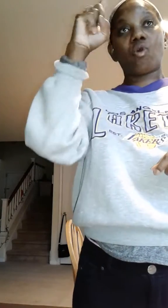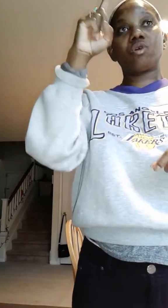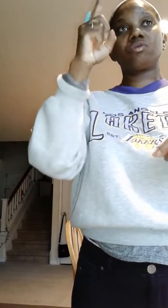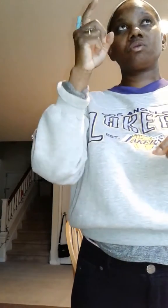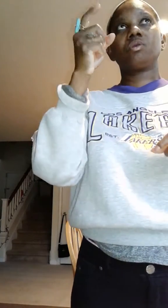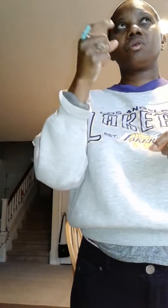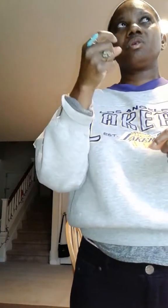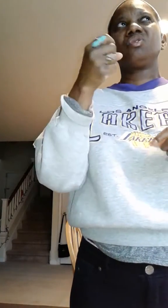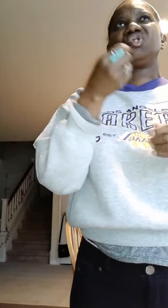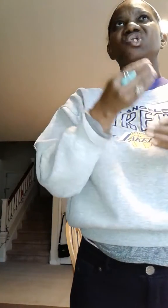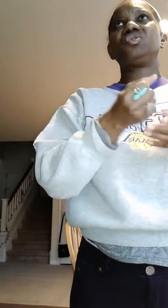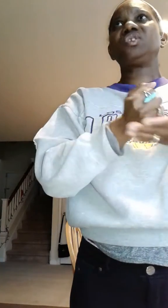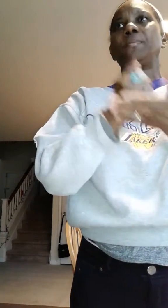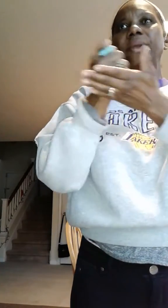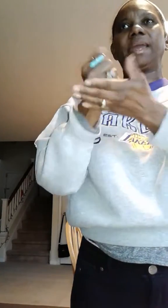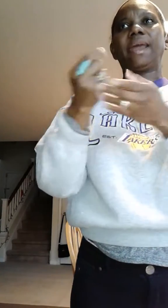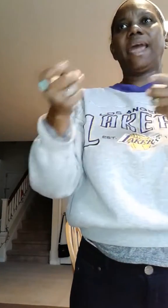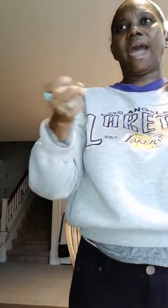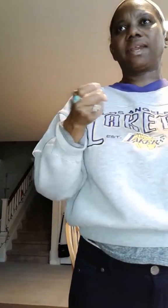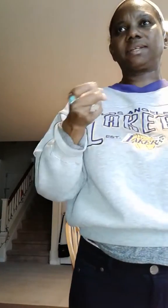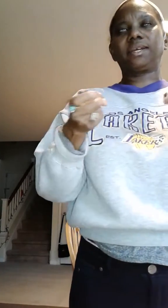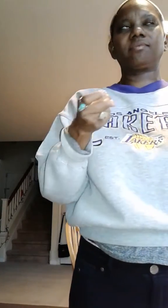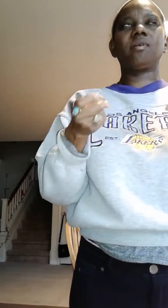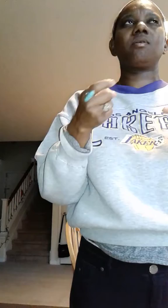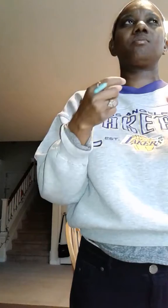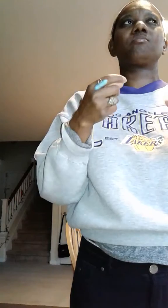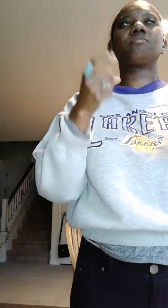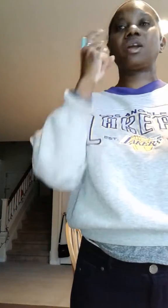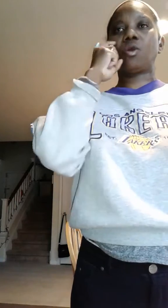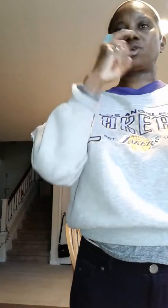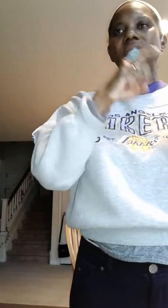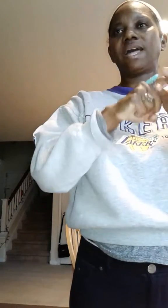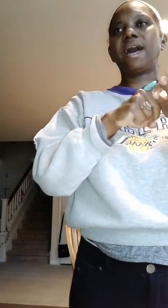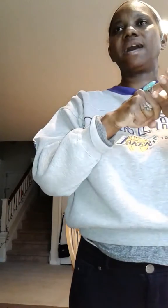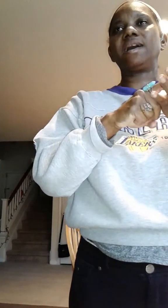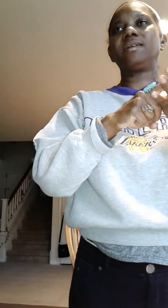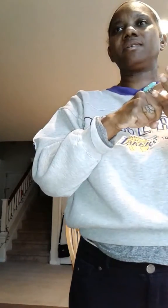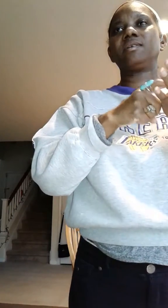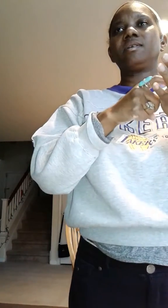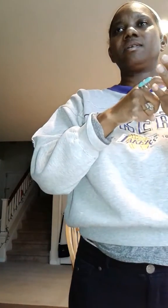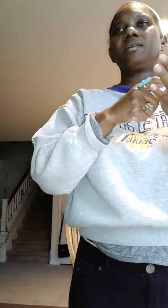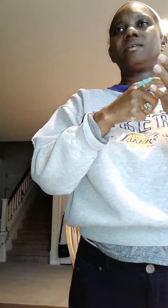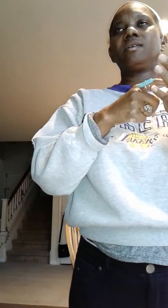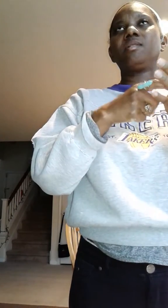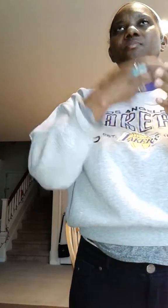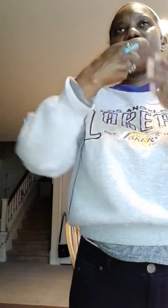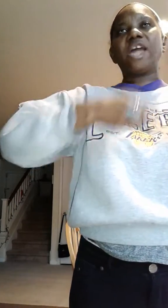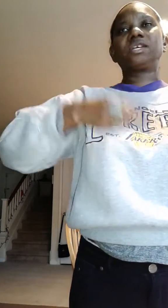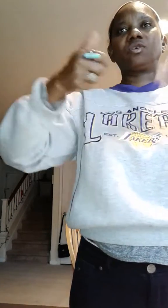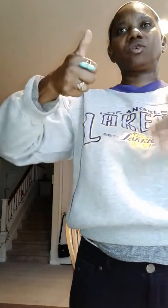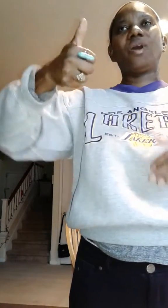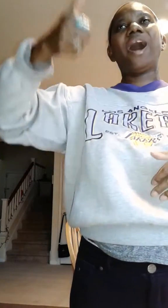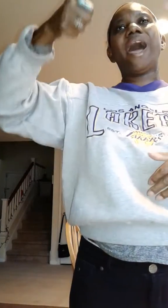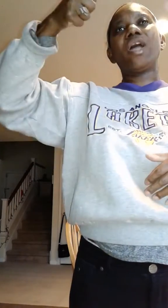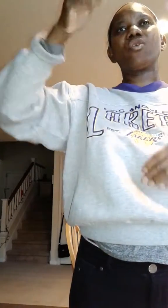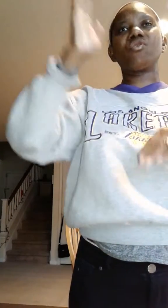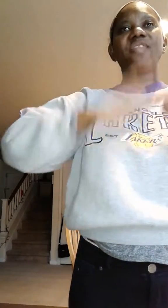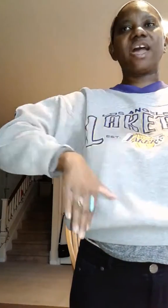shipping and handling I noticed that price is a little higher than